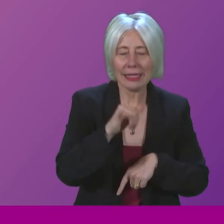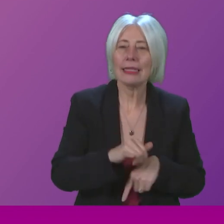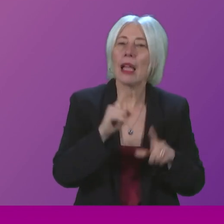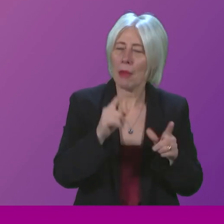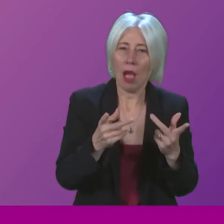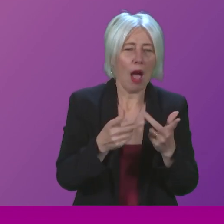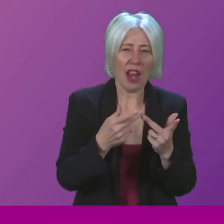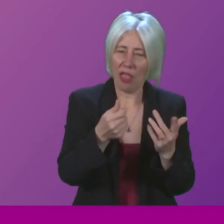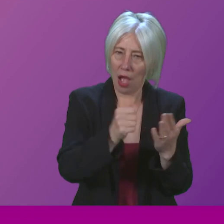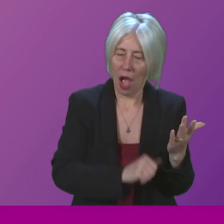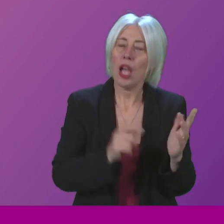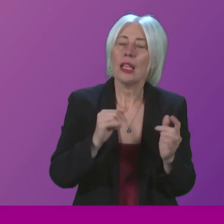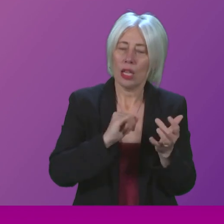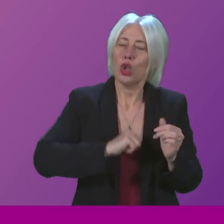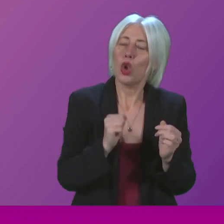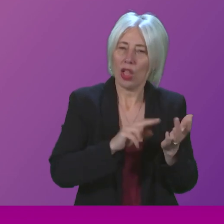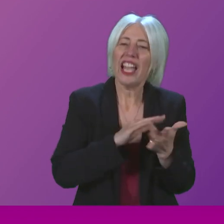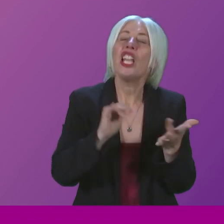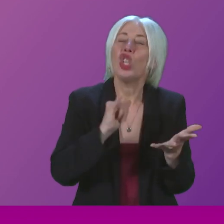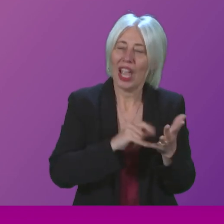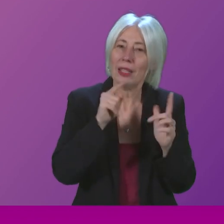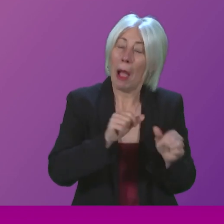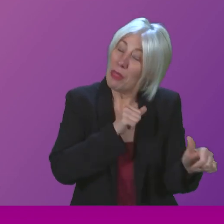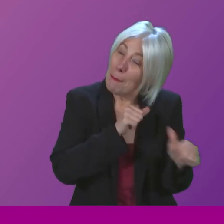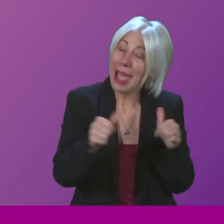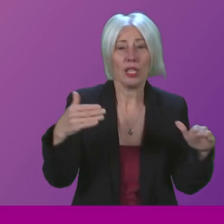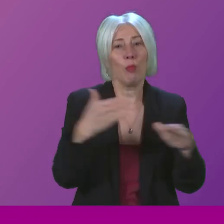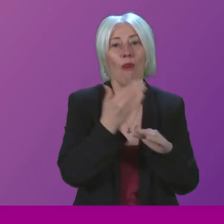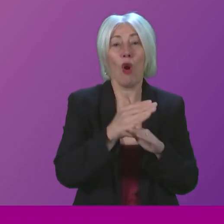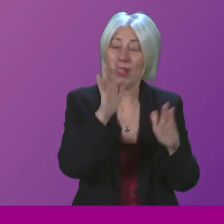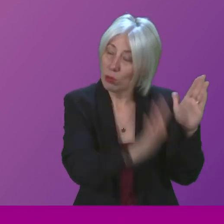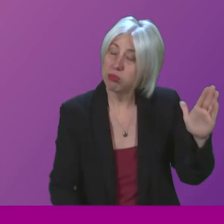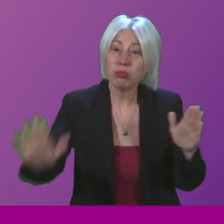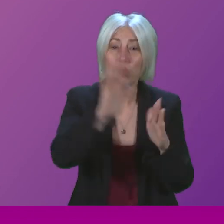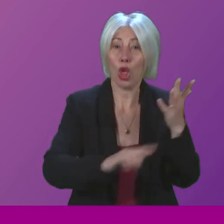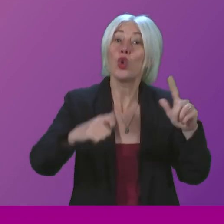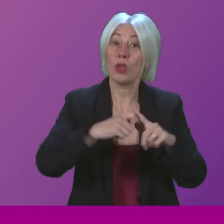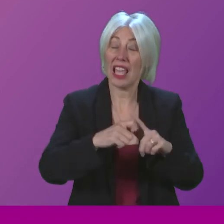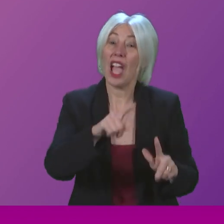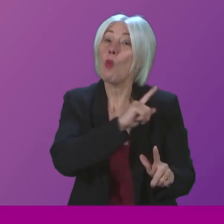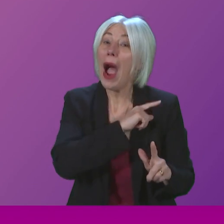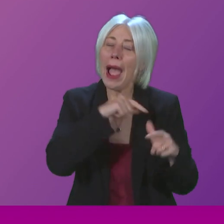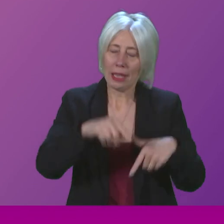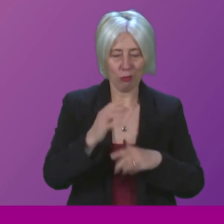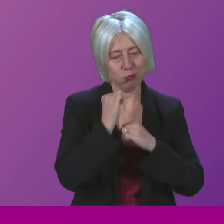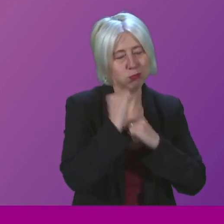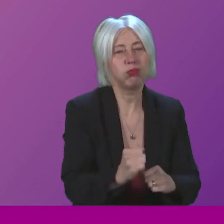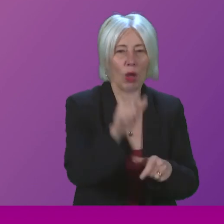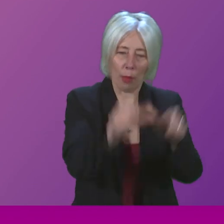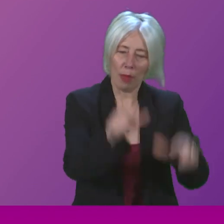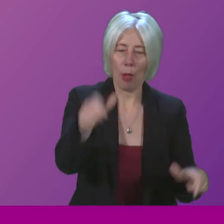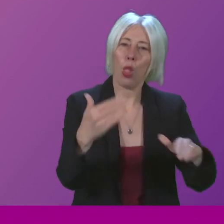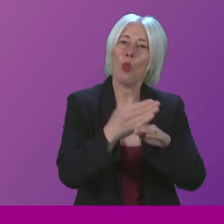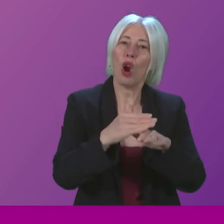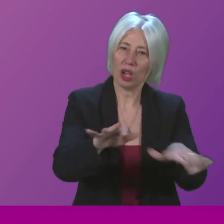measurements, Scotland's National Health Service is the best performing in the UK, and that is down to the dedication of those who work within